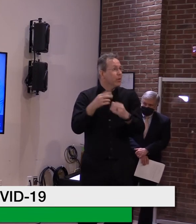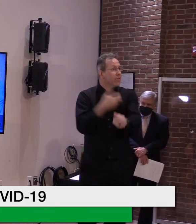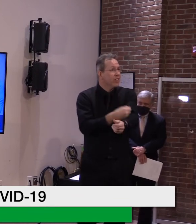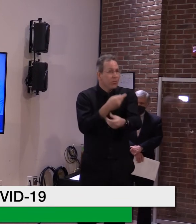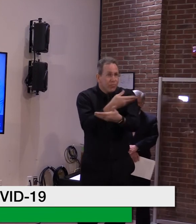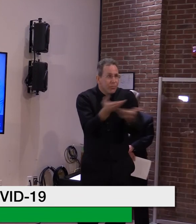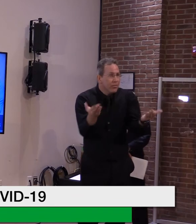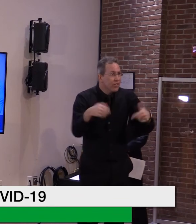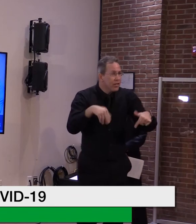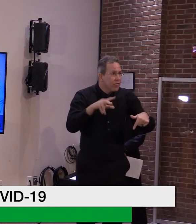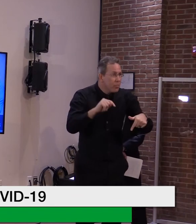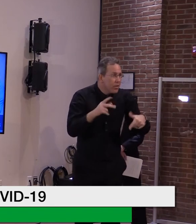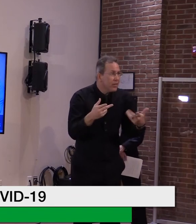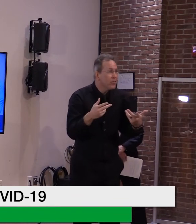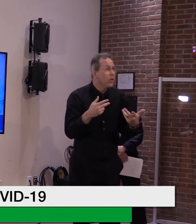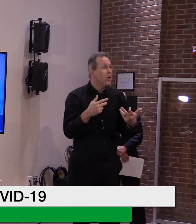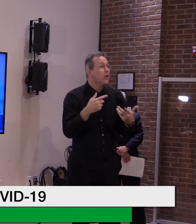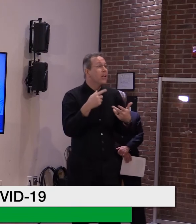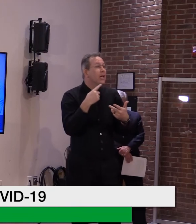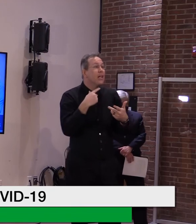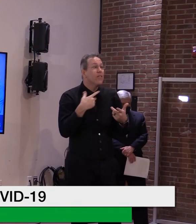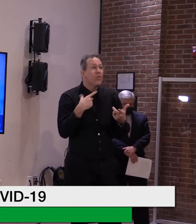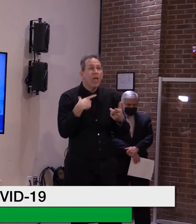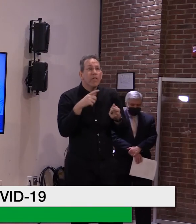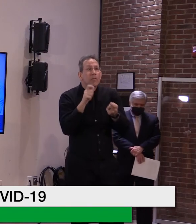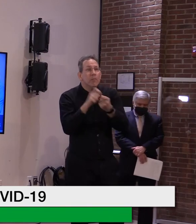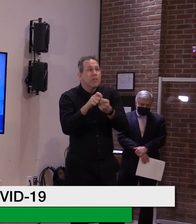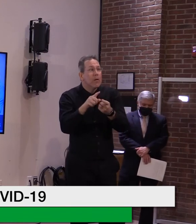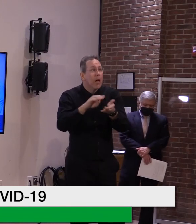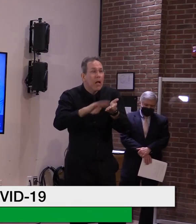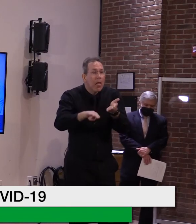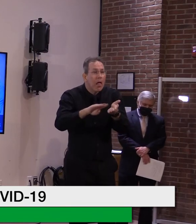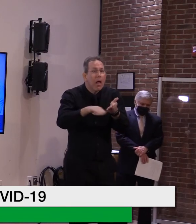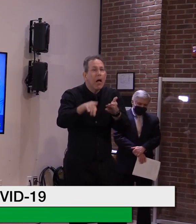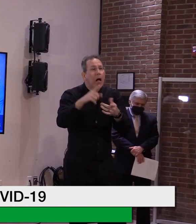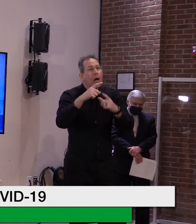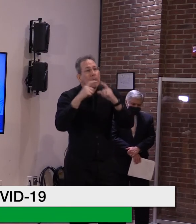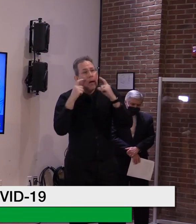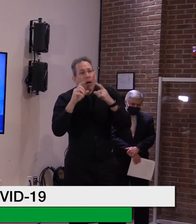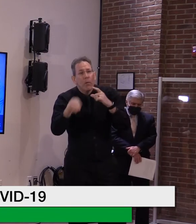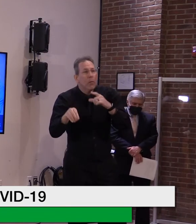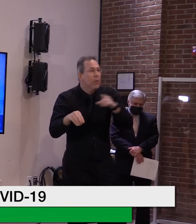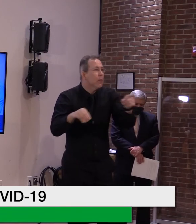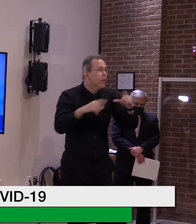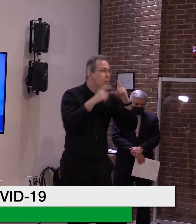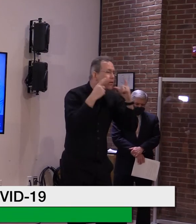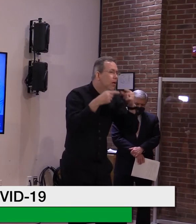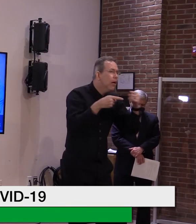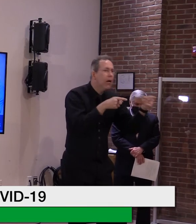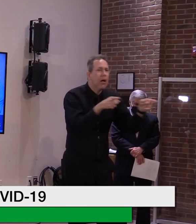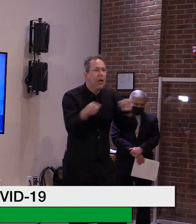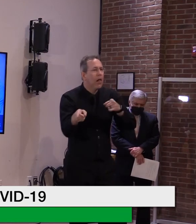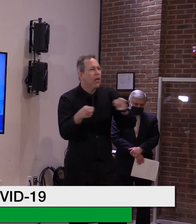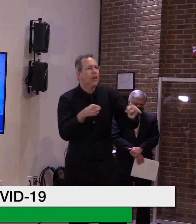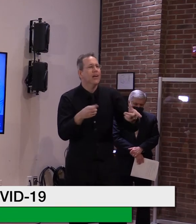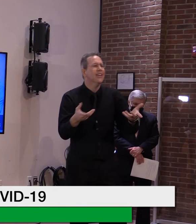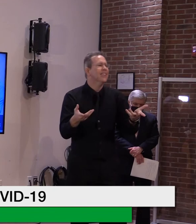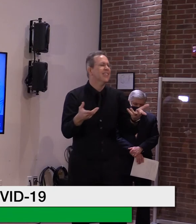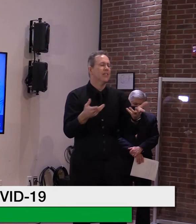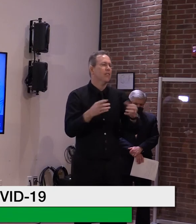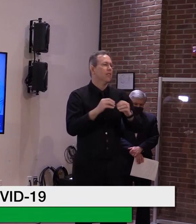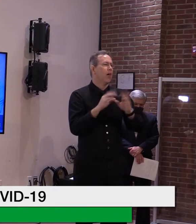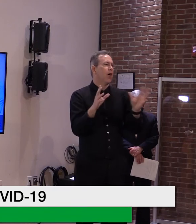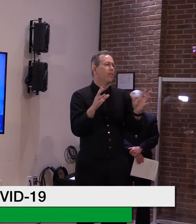can wear masks if they're vaccinated and we still have the mask mandate, obviously, these are questions that are